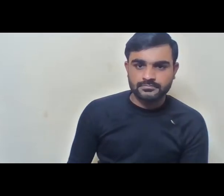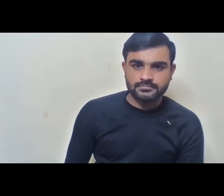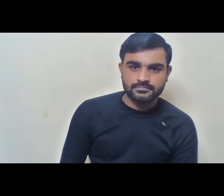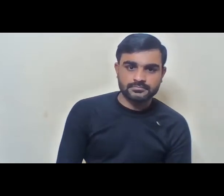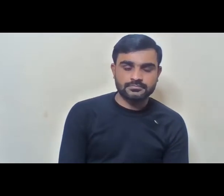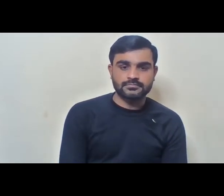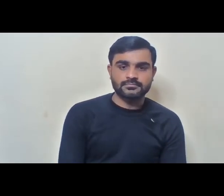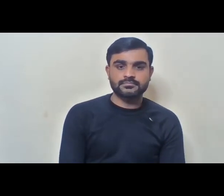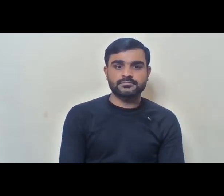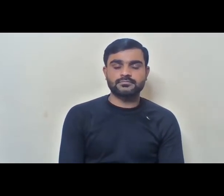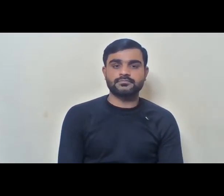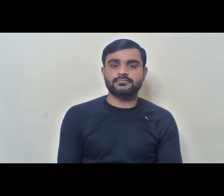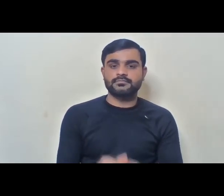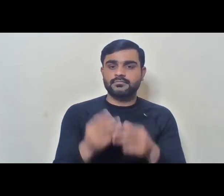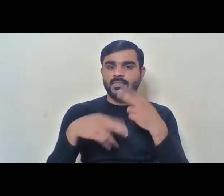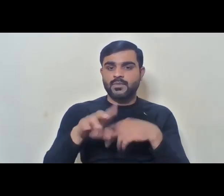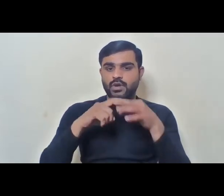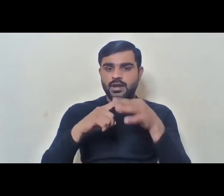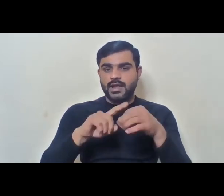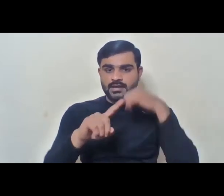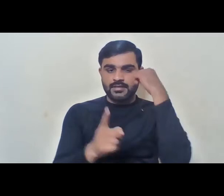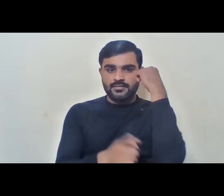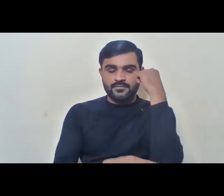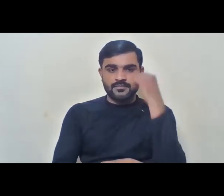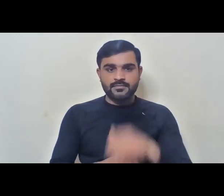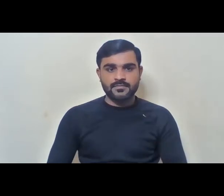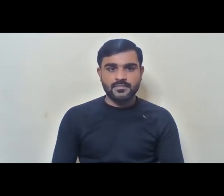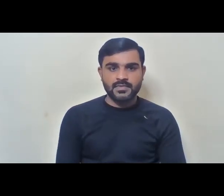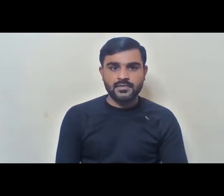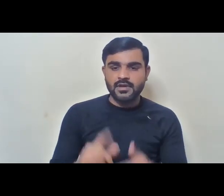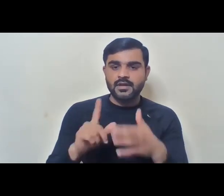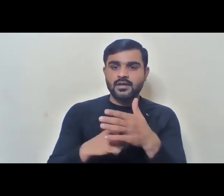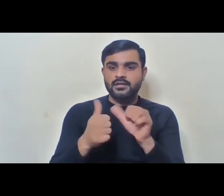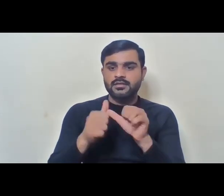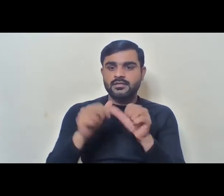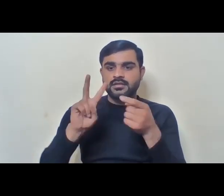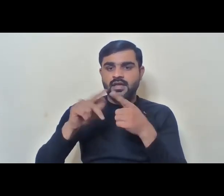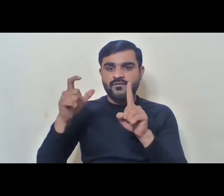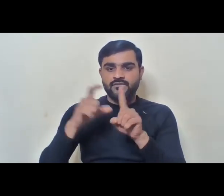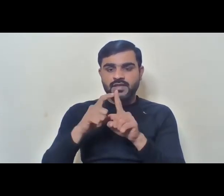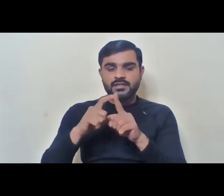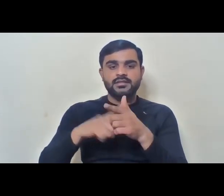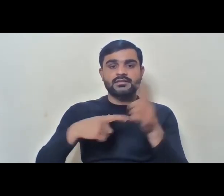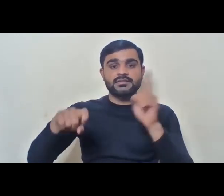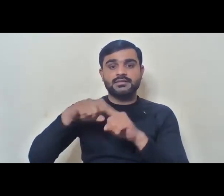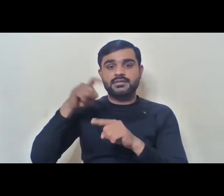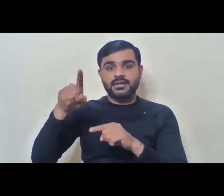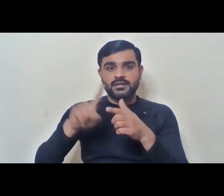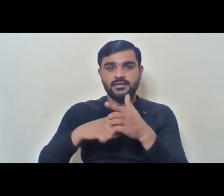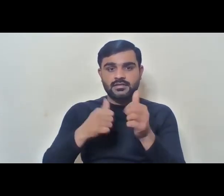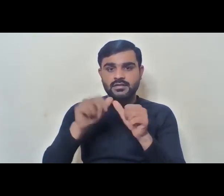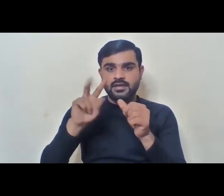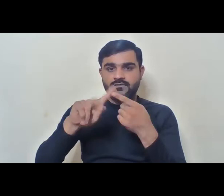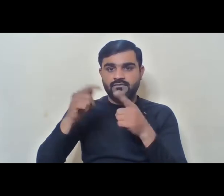Thank you, Jaina. I think we'll take our last question. We have Javed Ahmed Taat from Kashmir. Javed ji, are you with